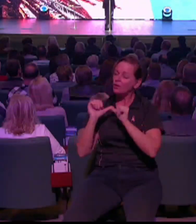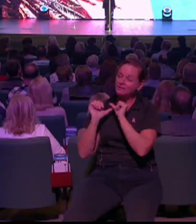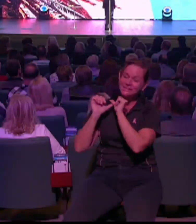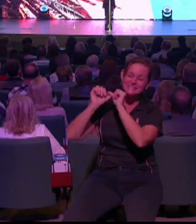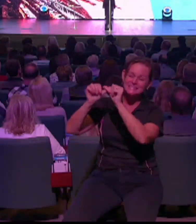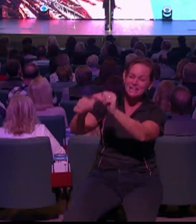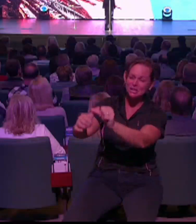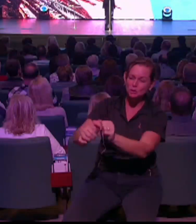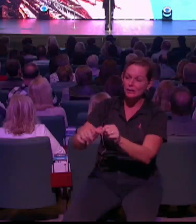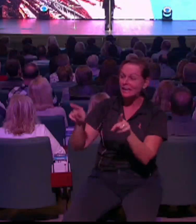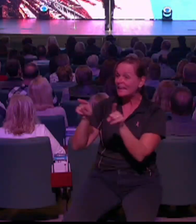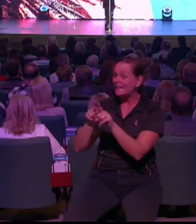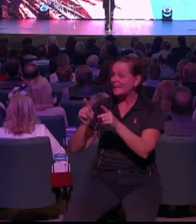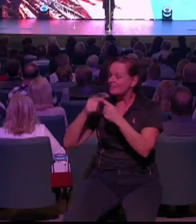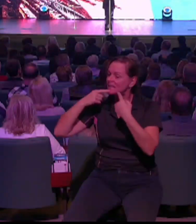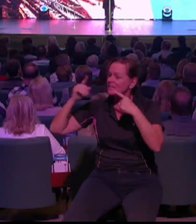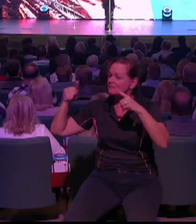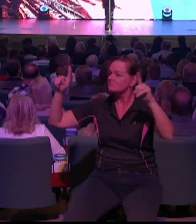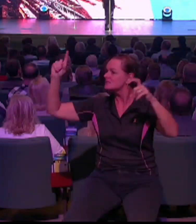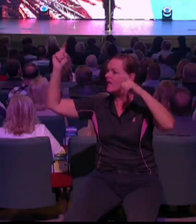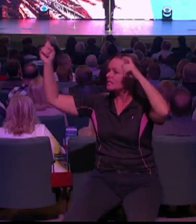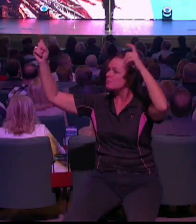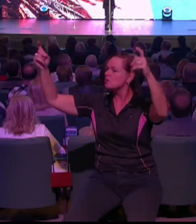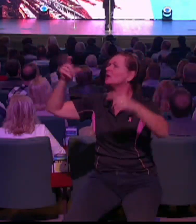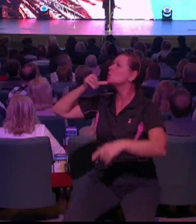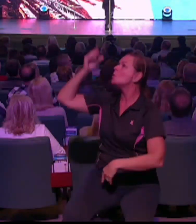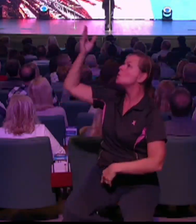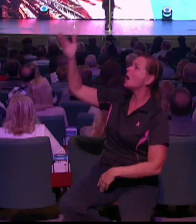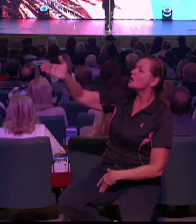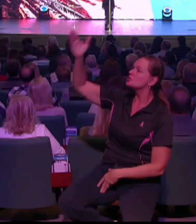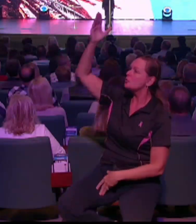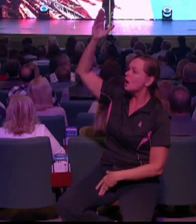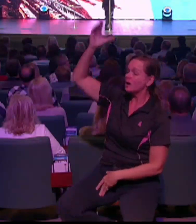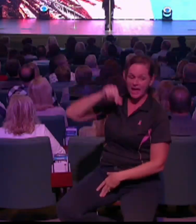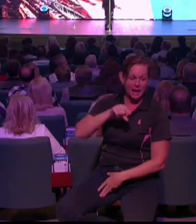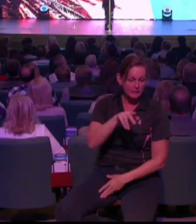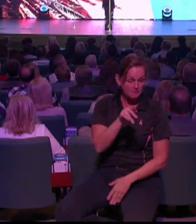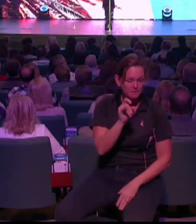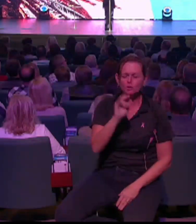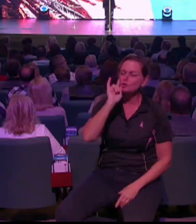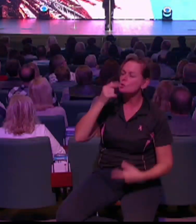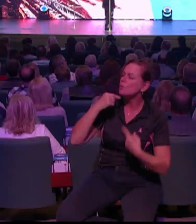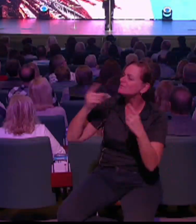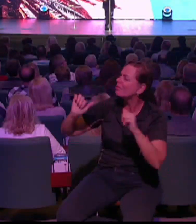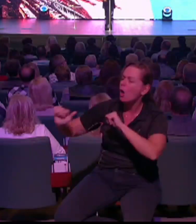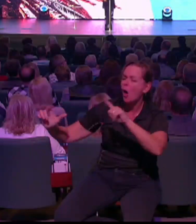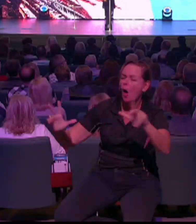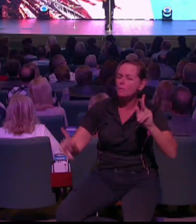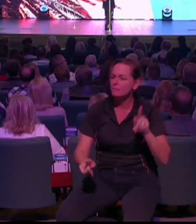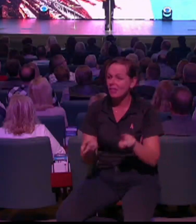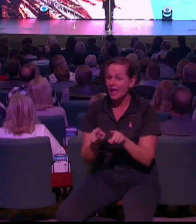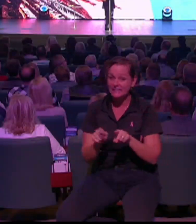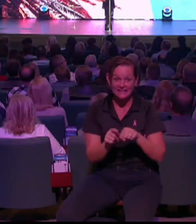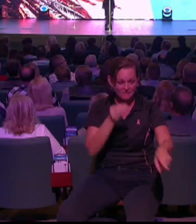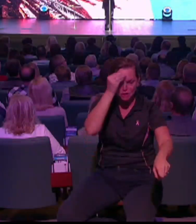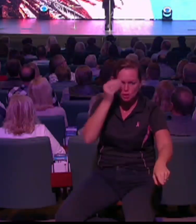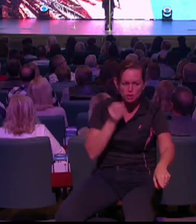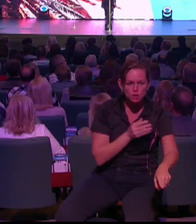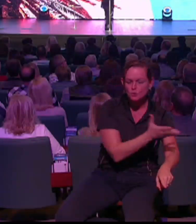really exciting right there, but he doesn't even stop there. He said, And that's not all. You will have. Not Pastor Julie. You